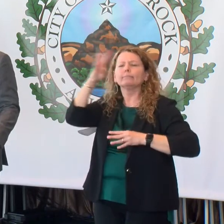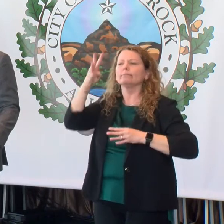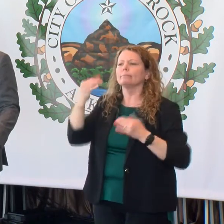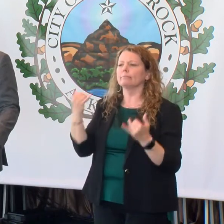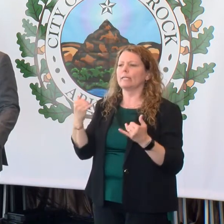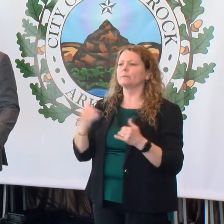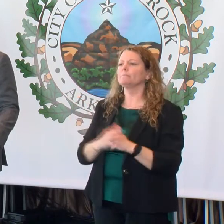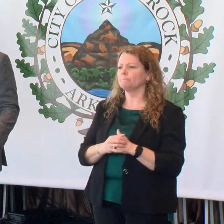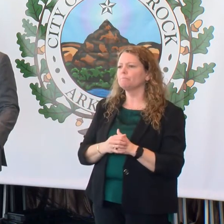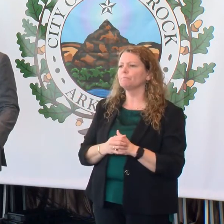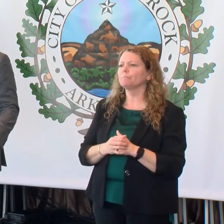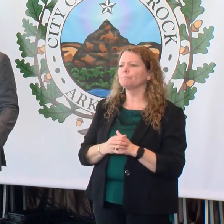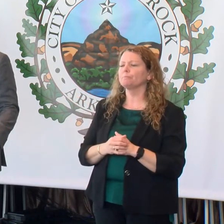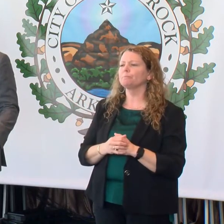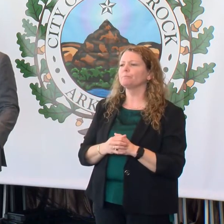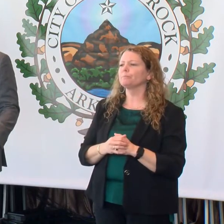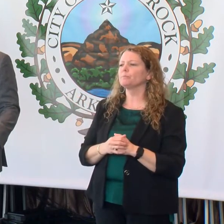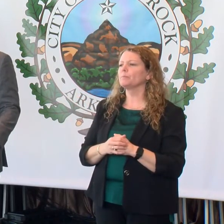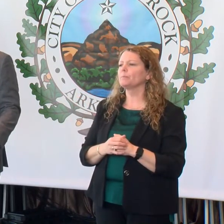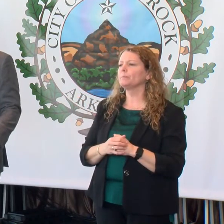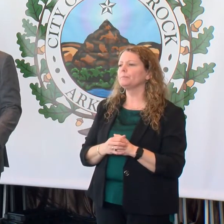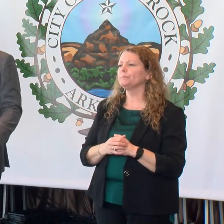we talk through the why and now the how.